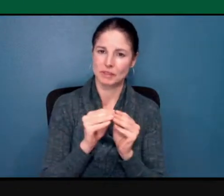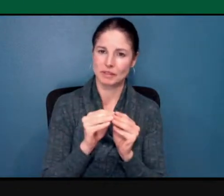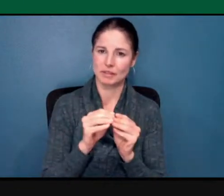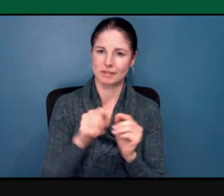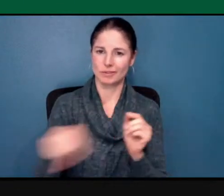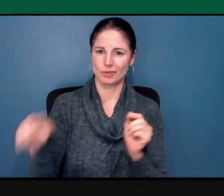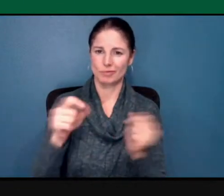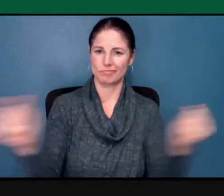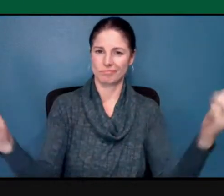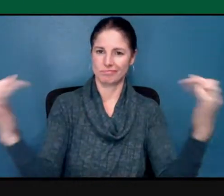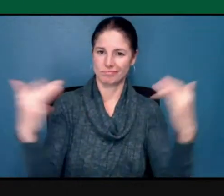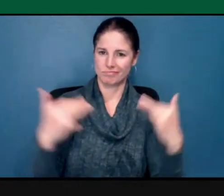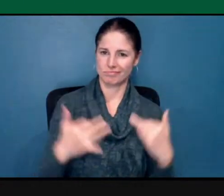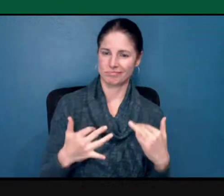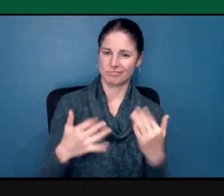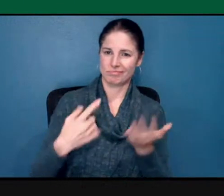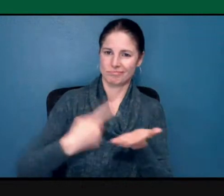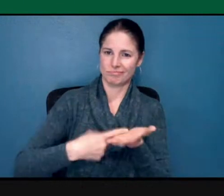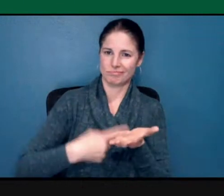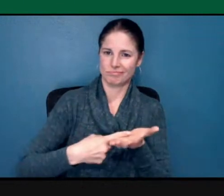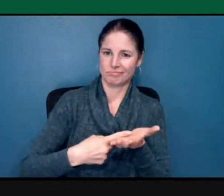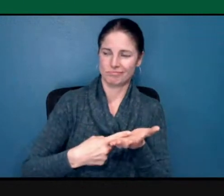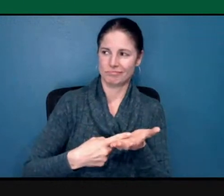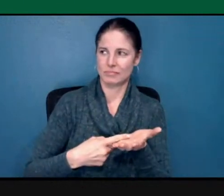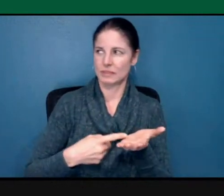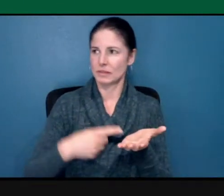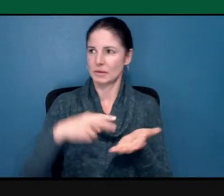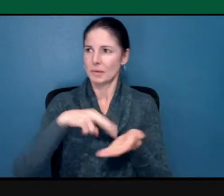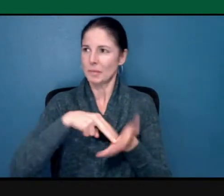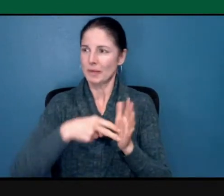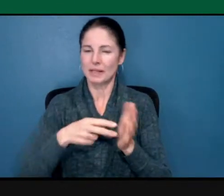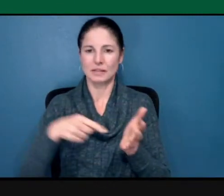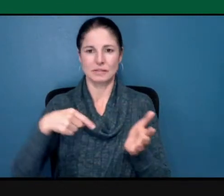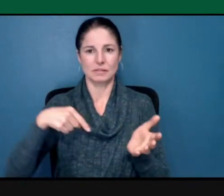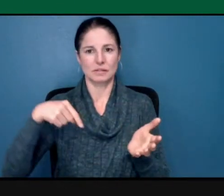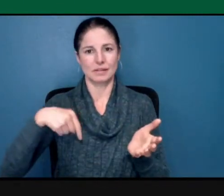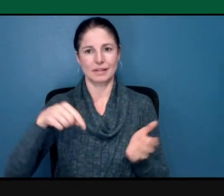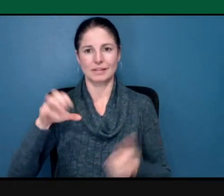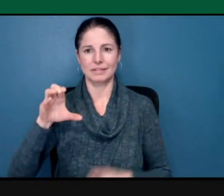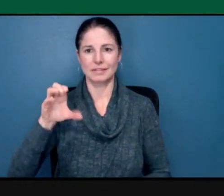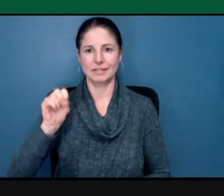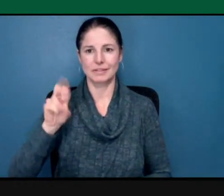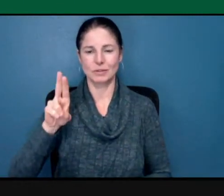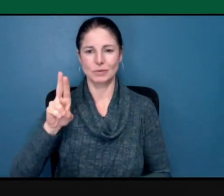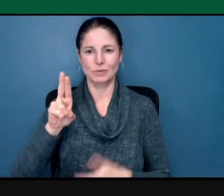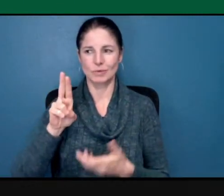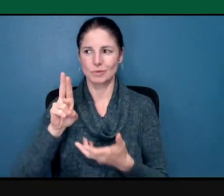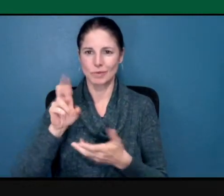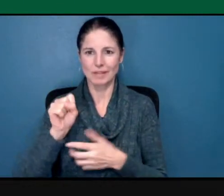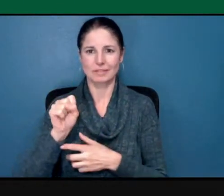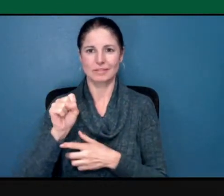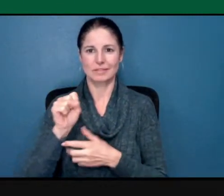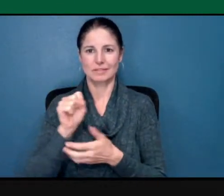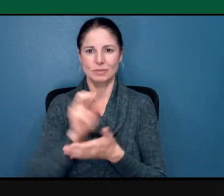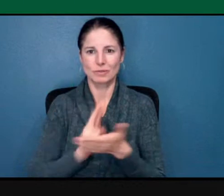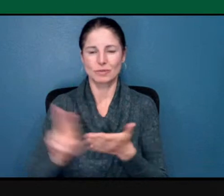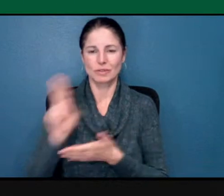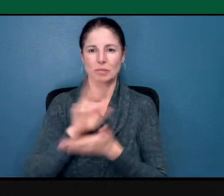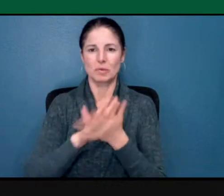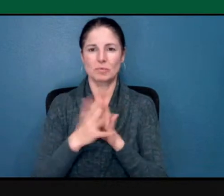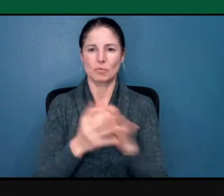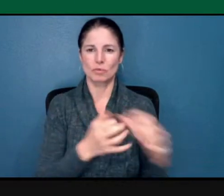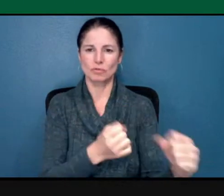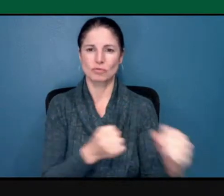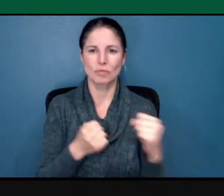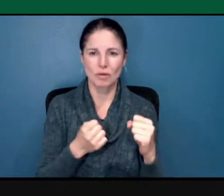where we don't have to face what we're facing right now. As you know,